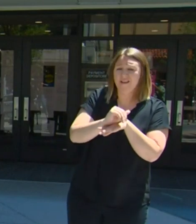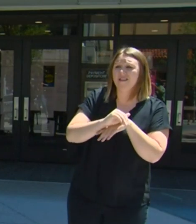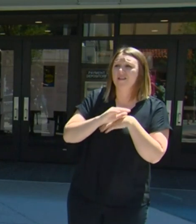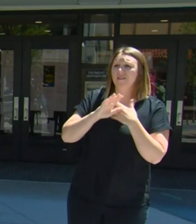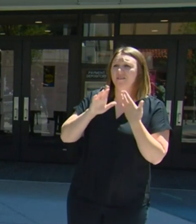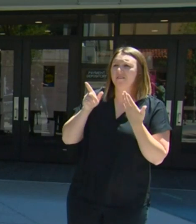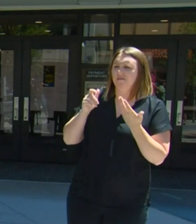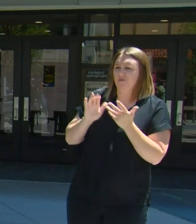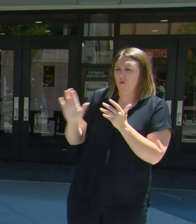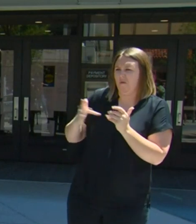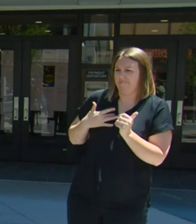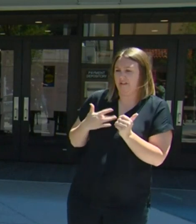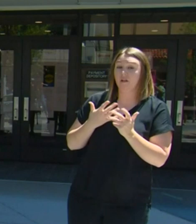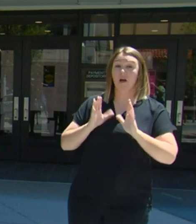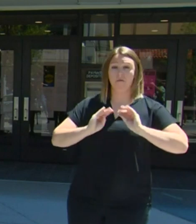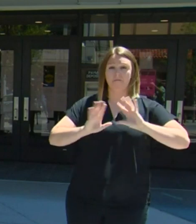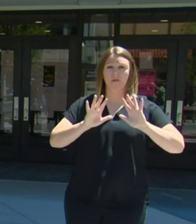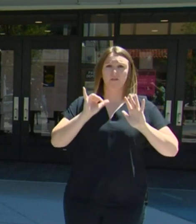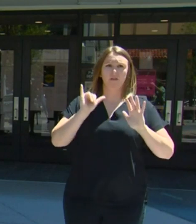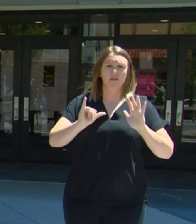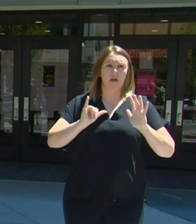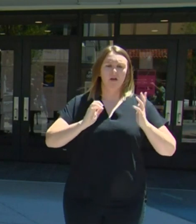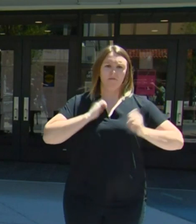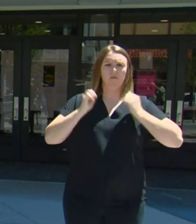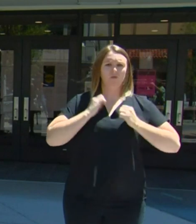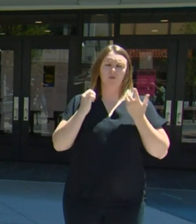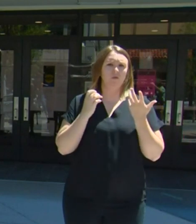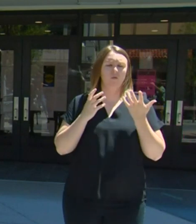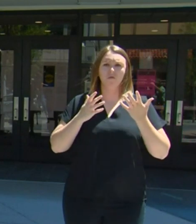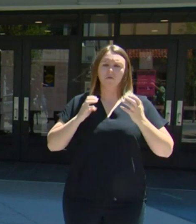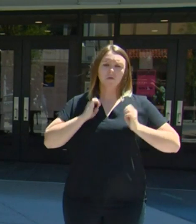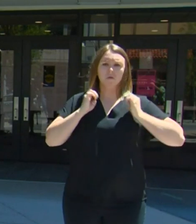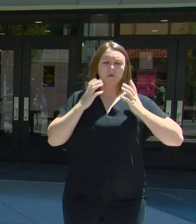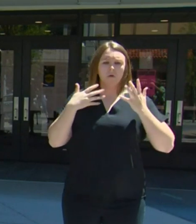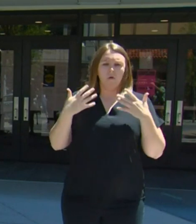emotional, emotional running pretty high, but it did stay in the air.